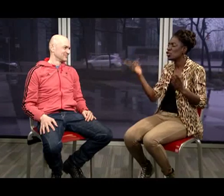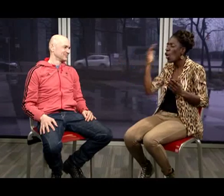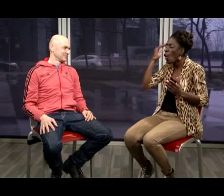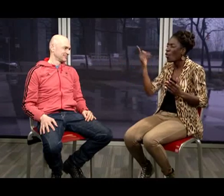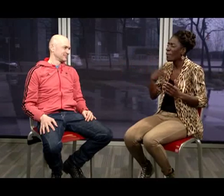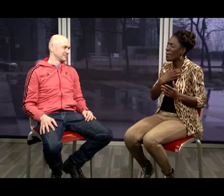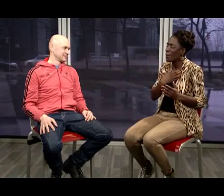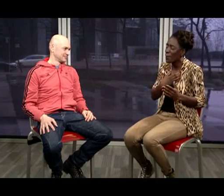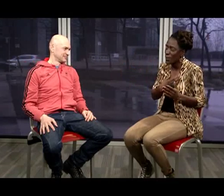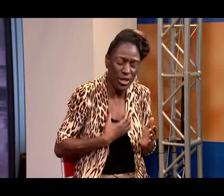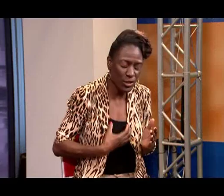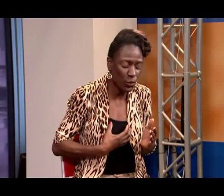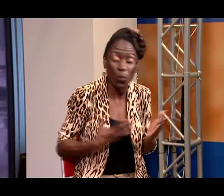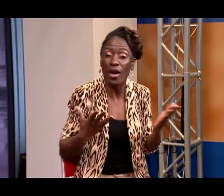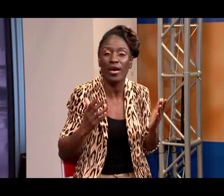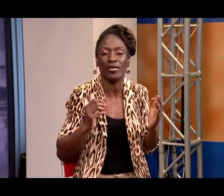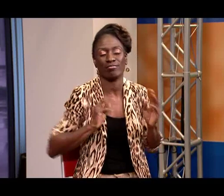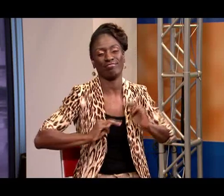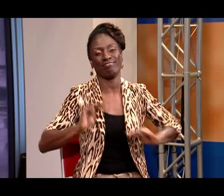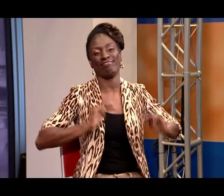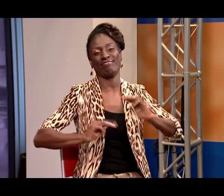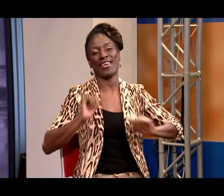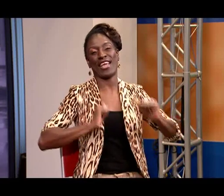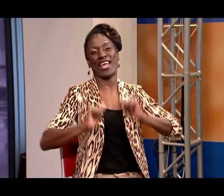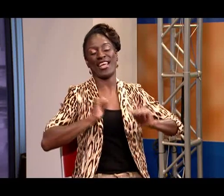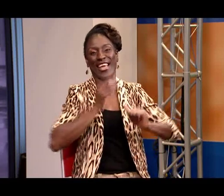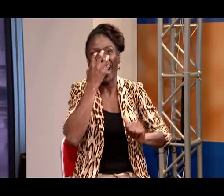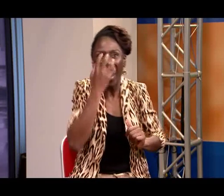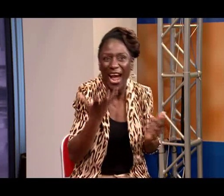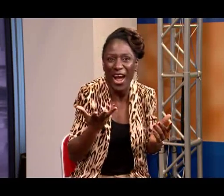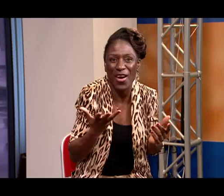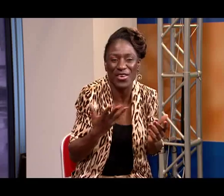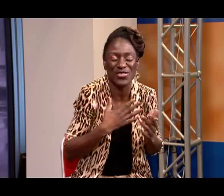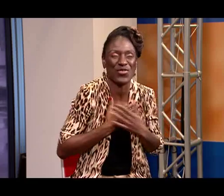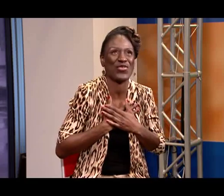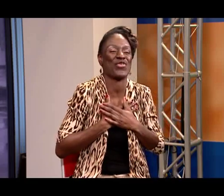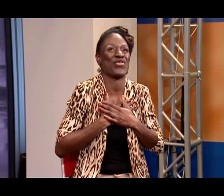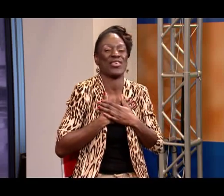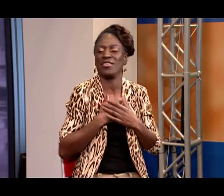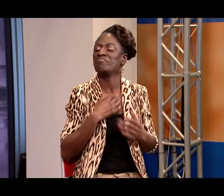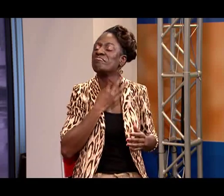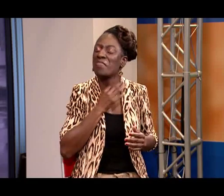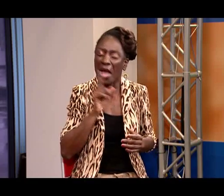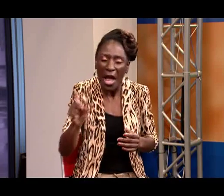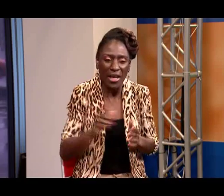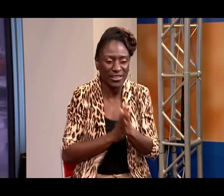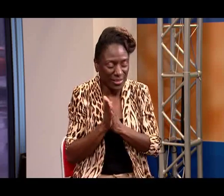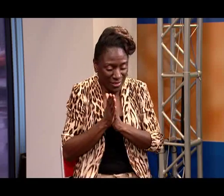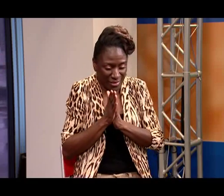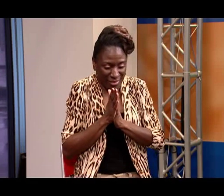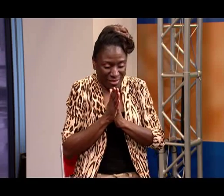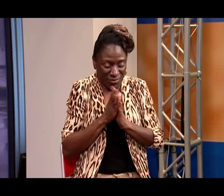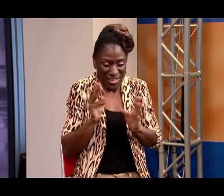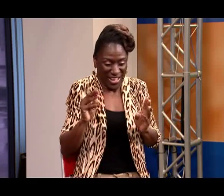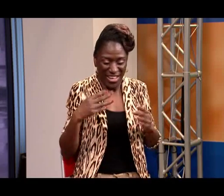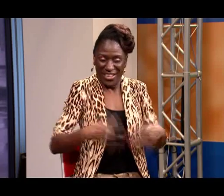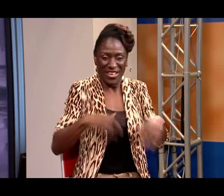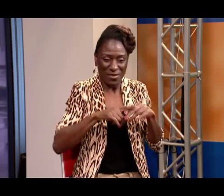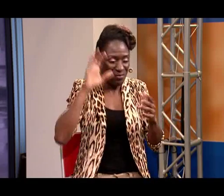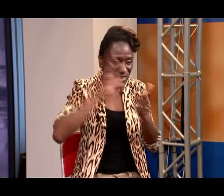perseverance you know when you have a desire you just have to keep going for it and clearly you have the desire to be a mime artist